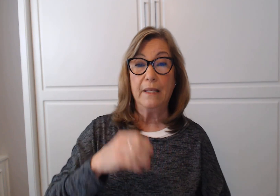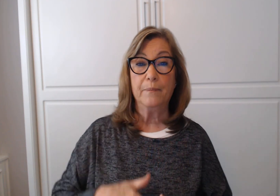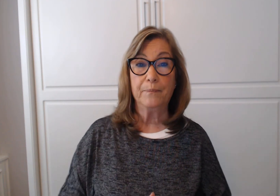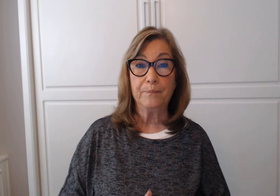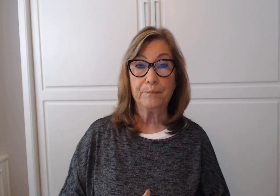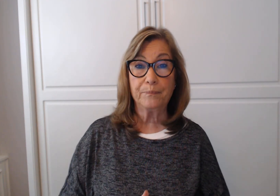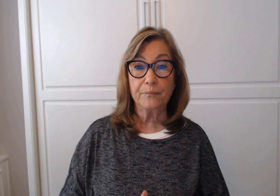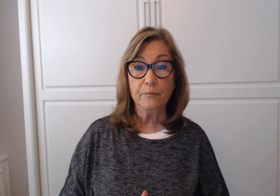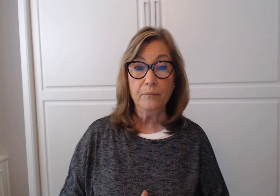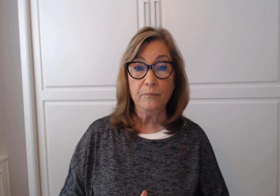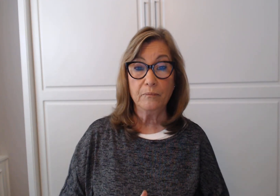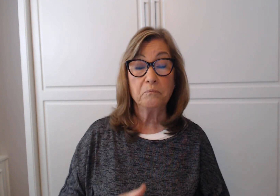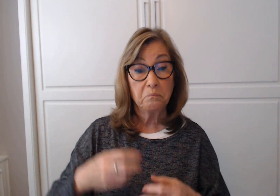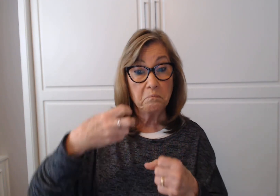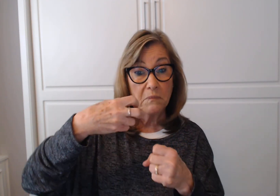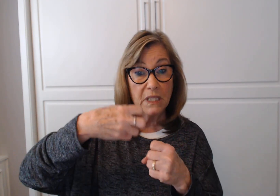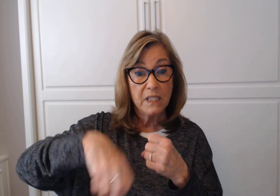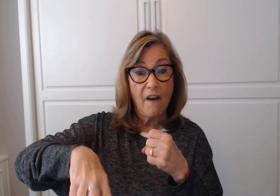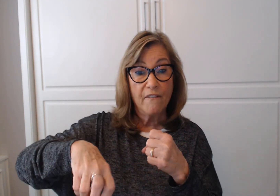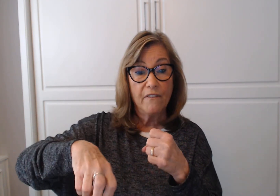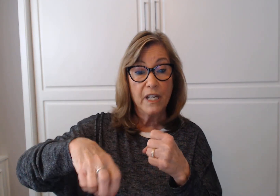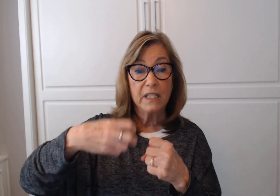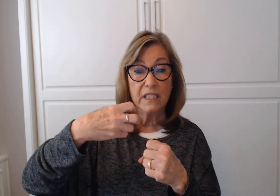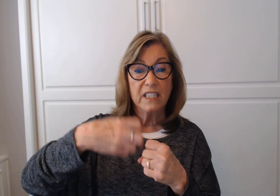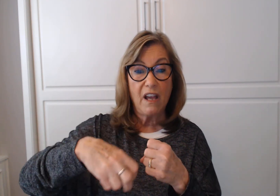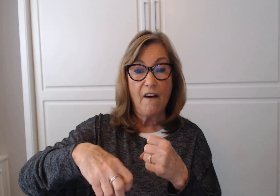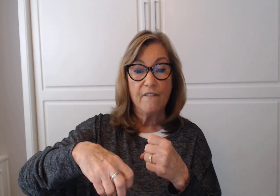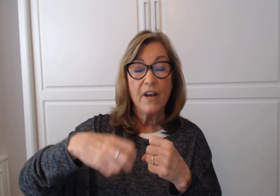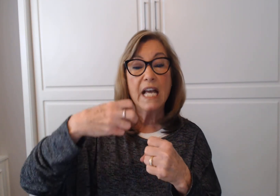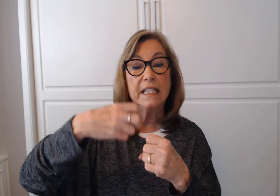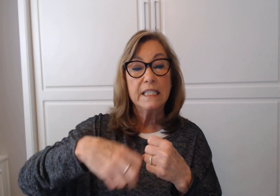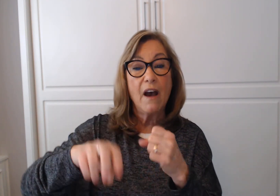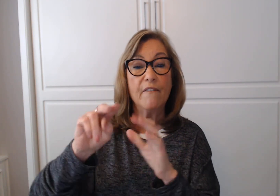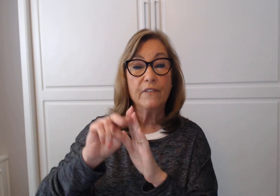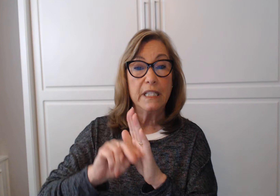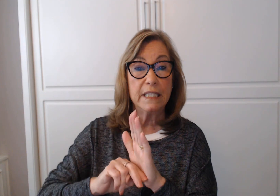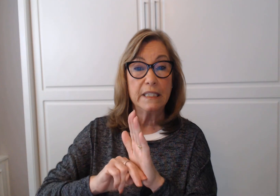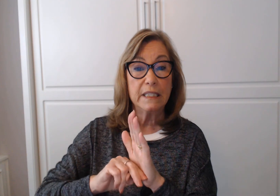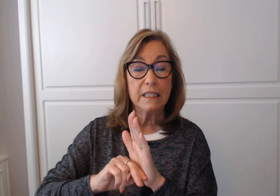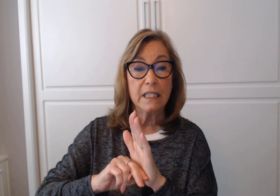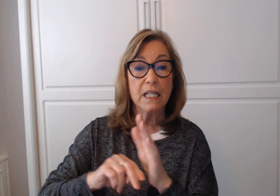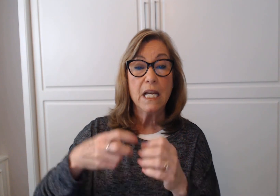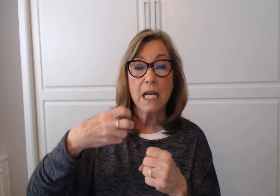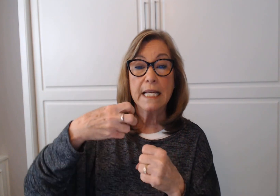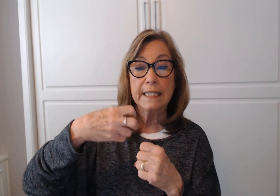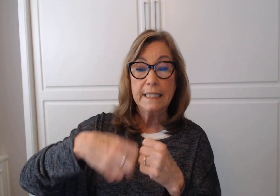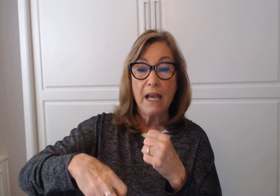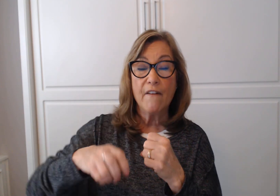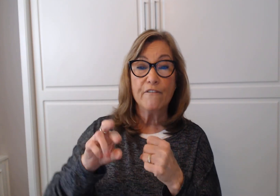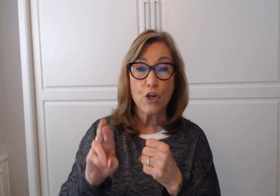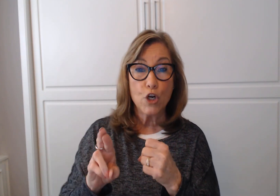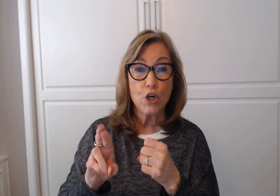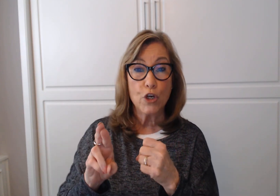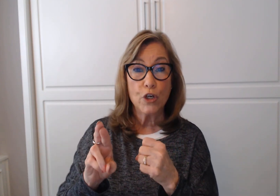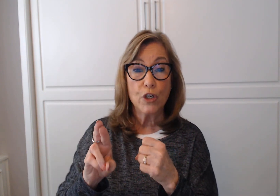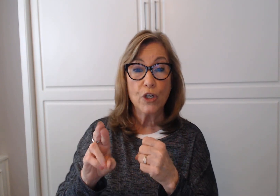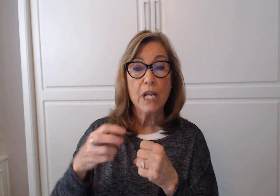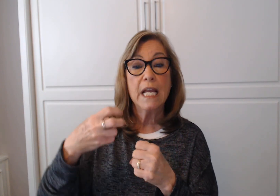Tough. Tough. Toughness. Tougher. Toughest.